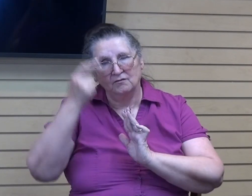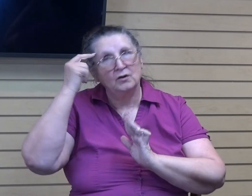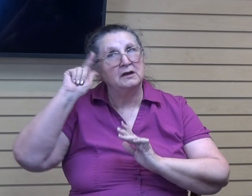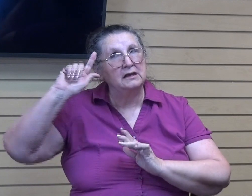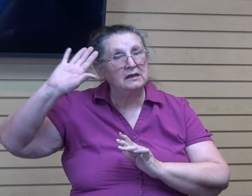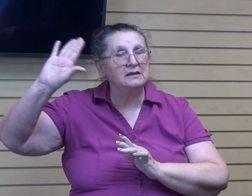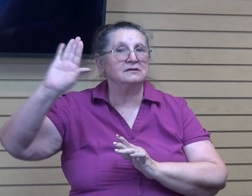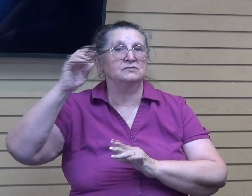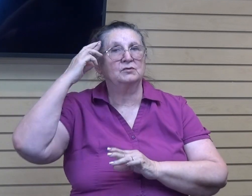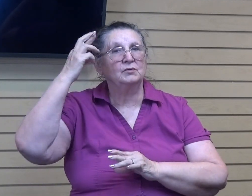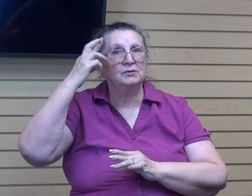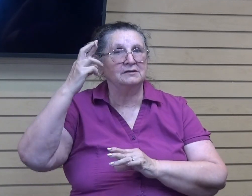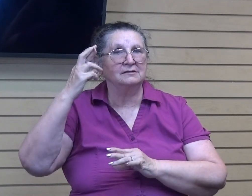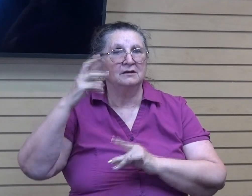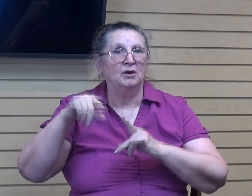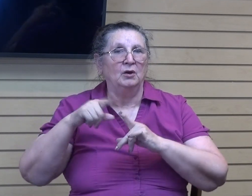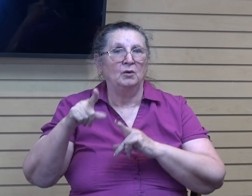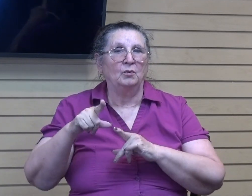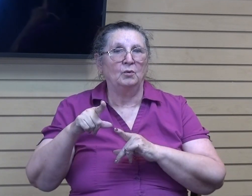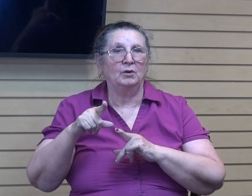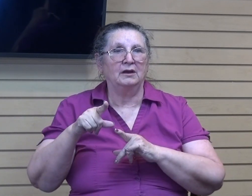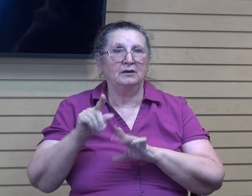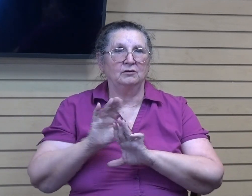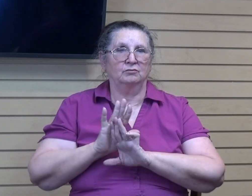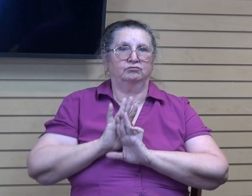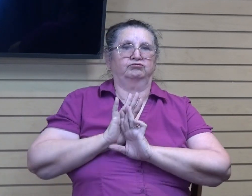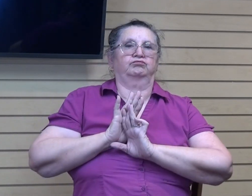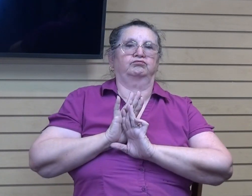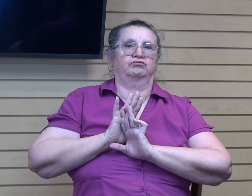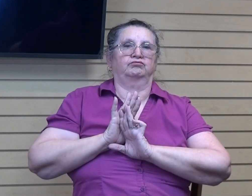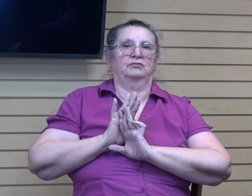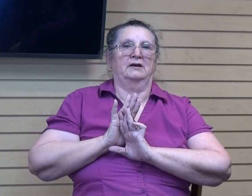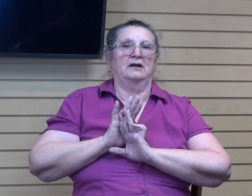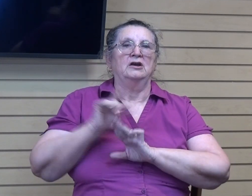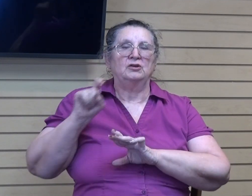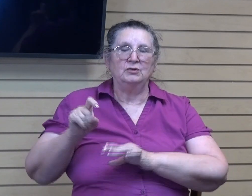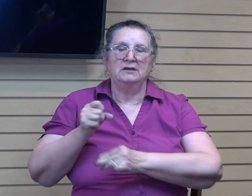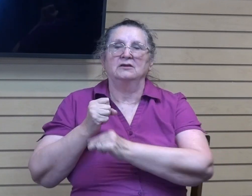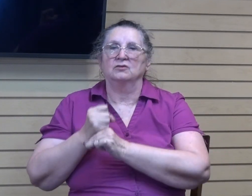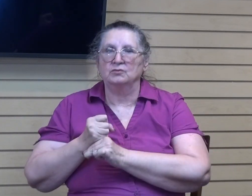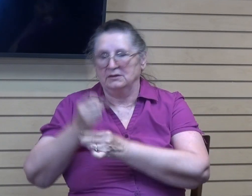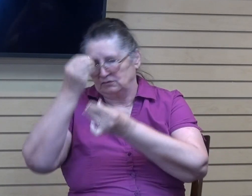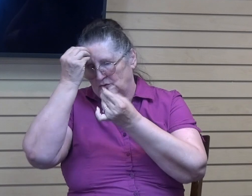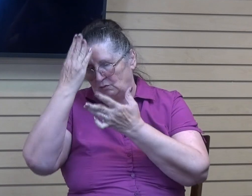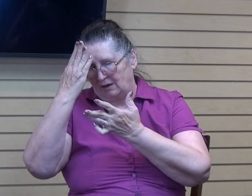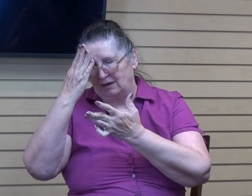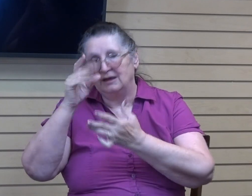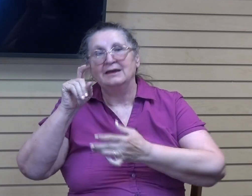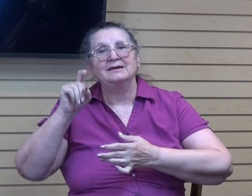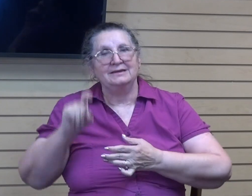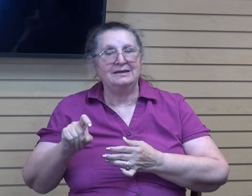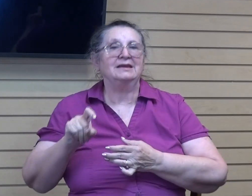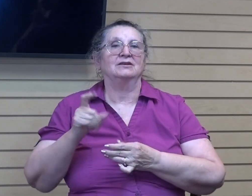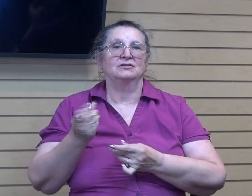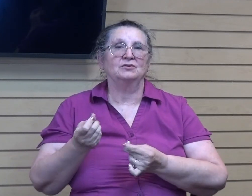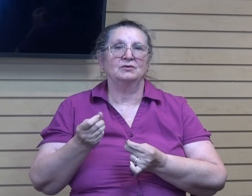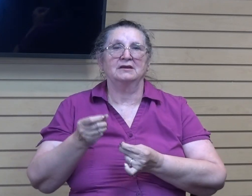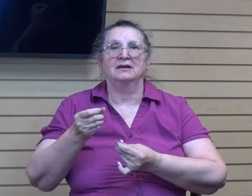And when your back is pushed against the wall to trust and obey that's exactly what you have to do. You have to trust and you have to